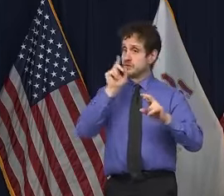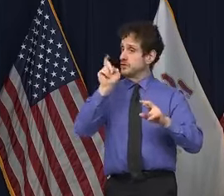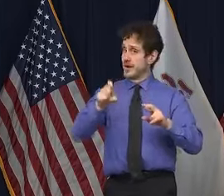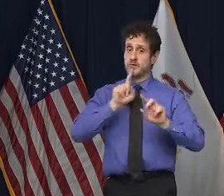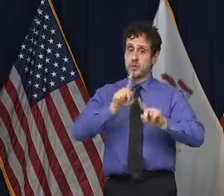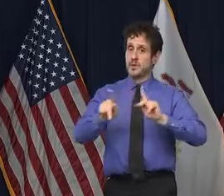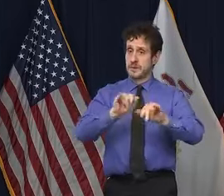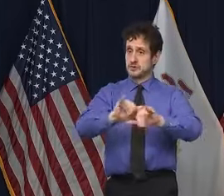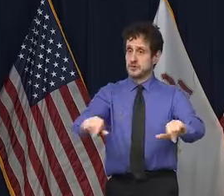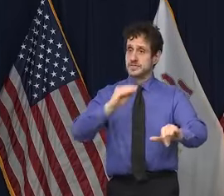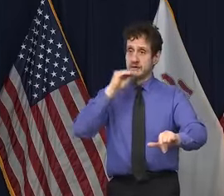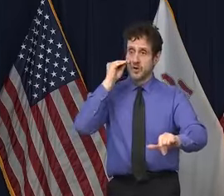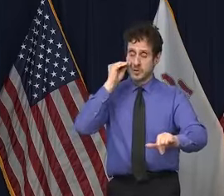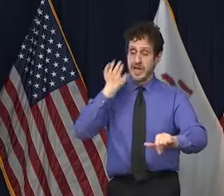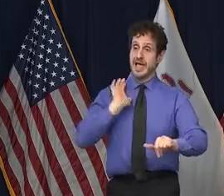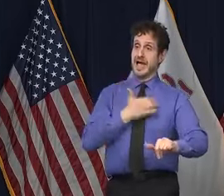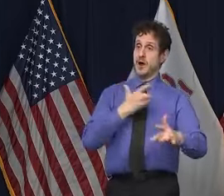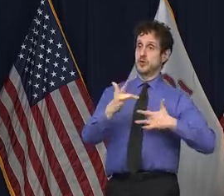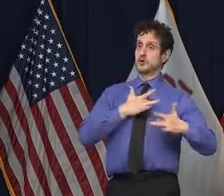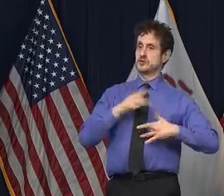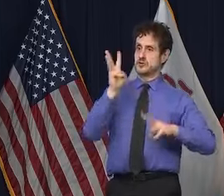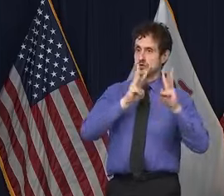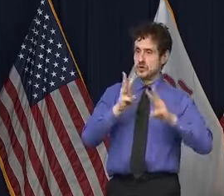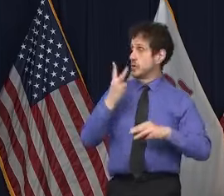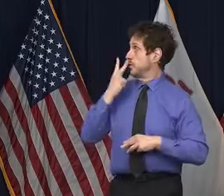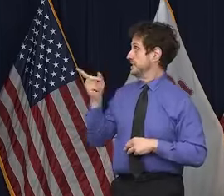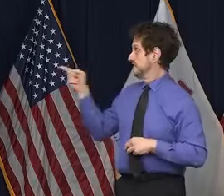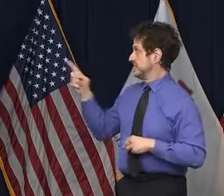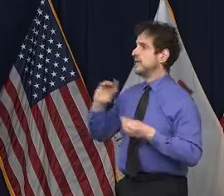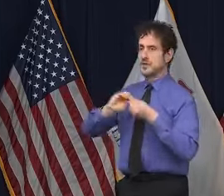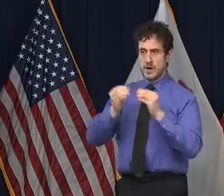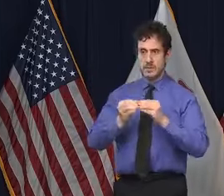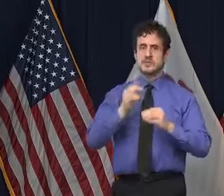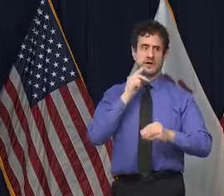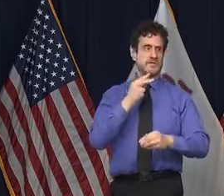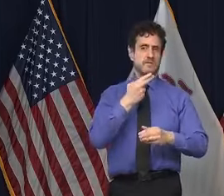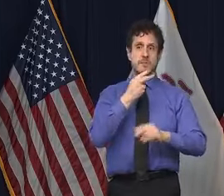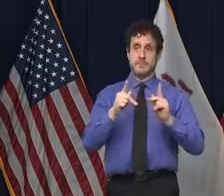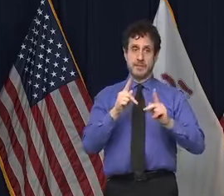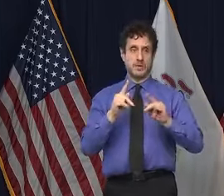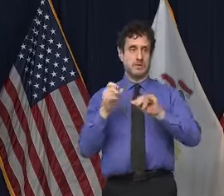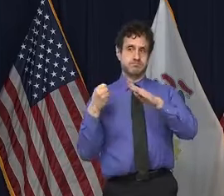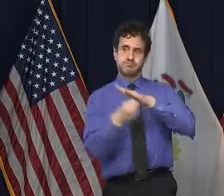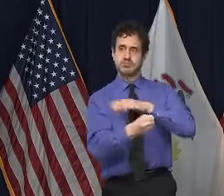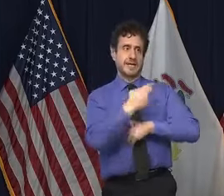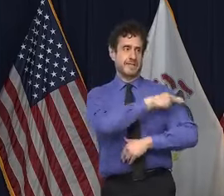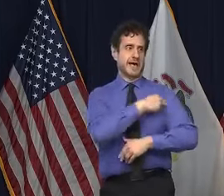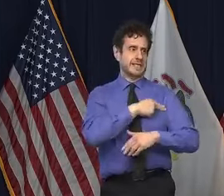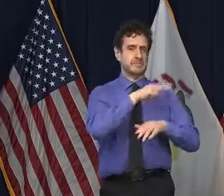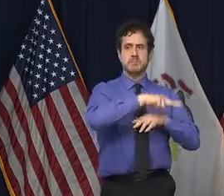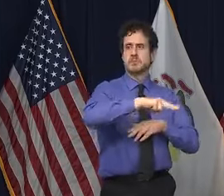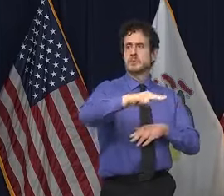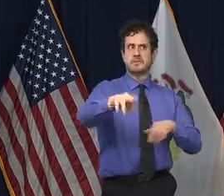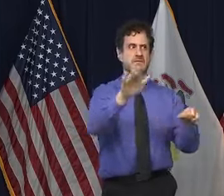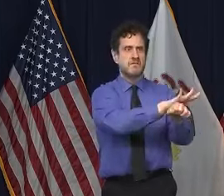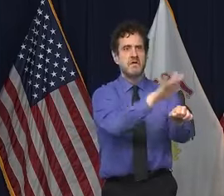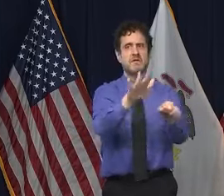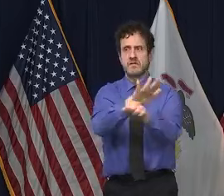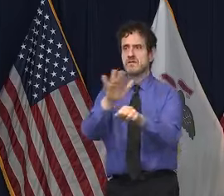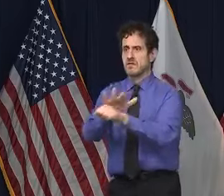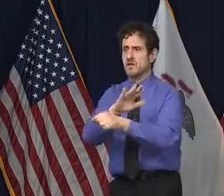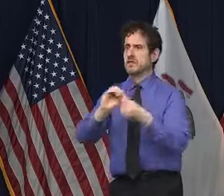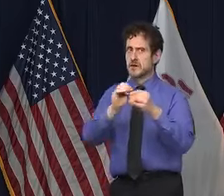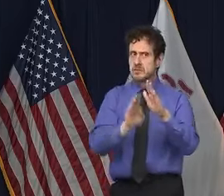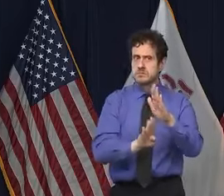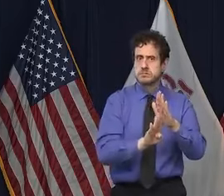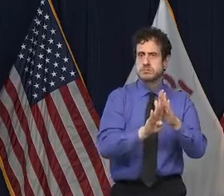What we're worried about is, you know, when you see the hospitalization numbers, you know, we're at a peak that we haven't seen before, at least we're,